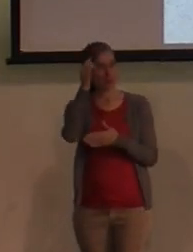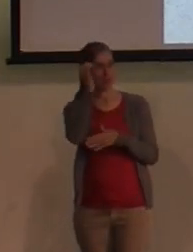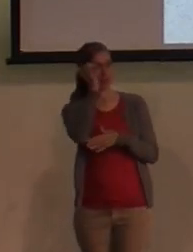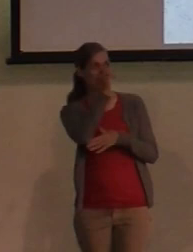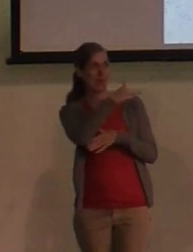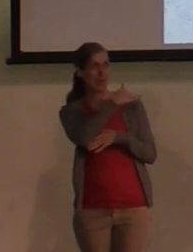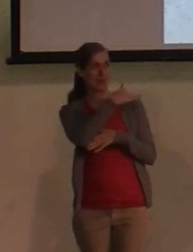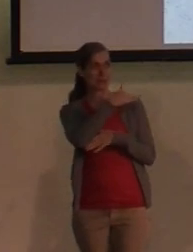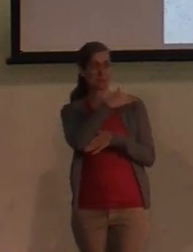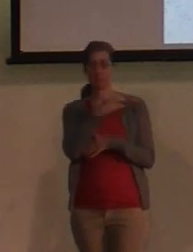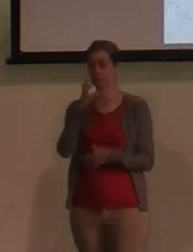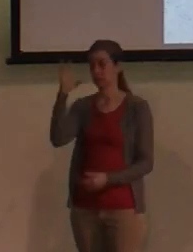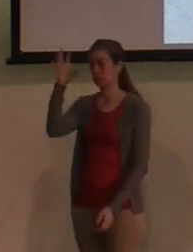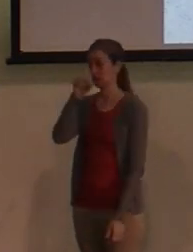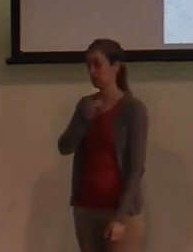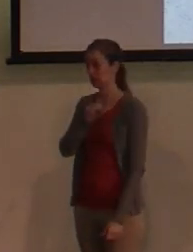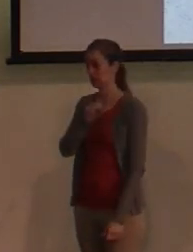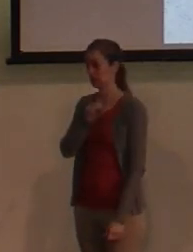Any guesses?